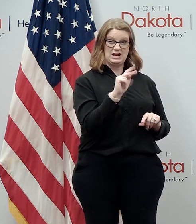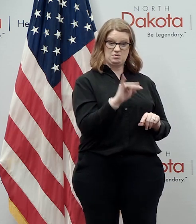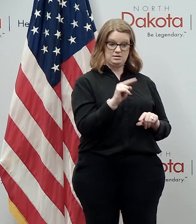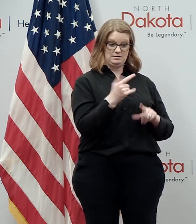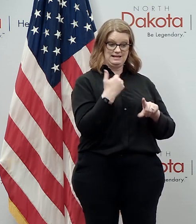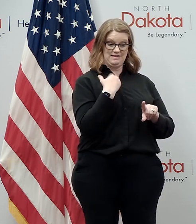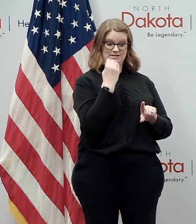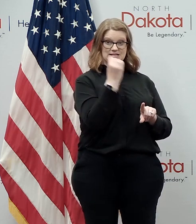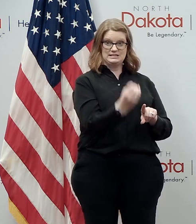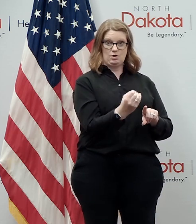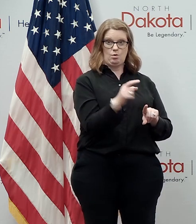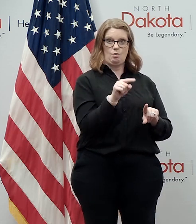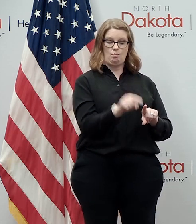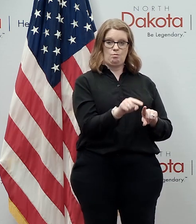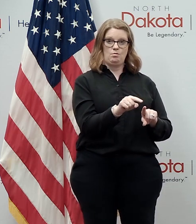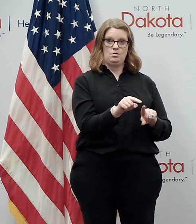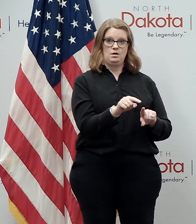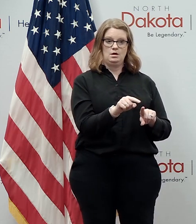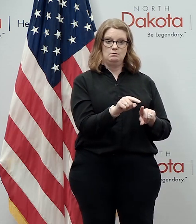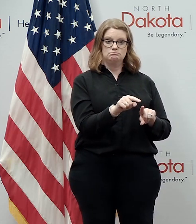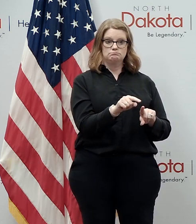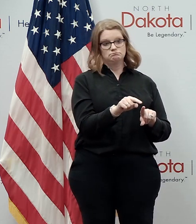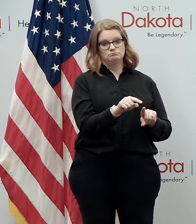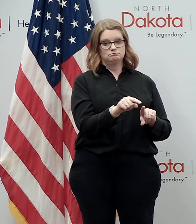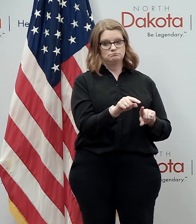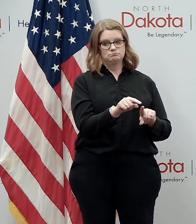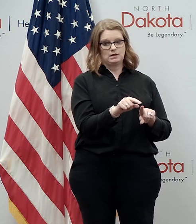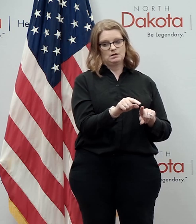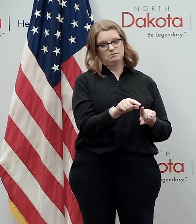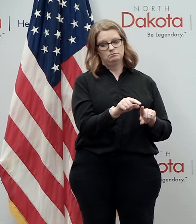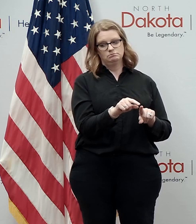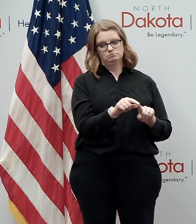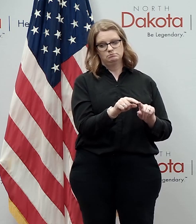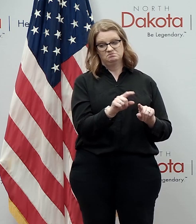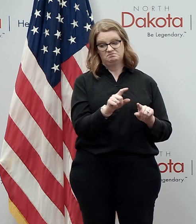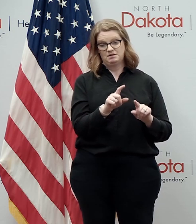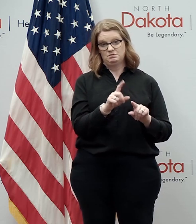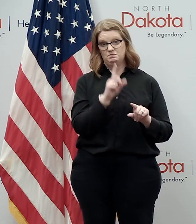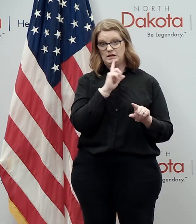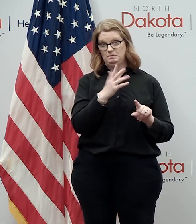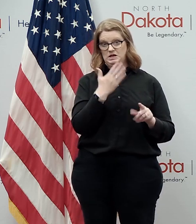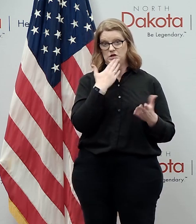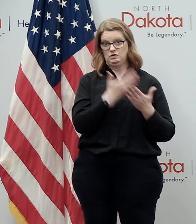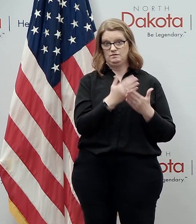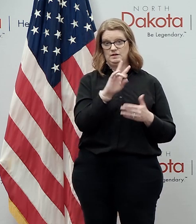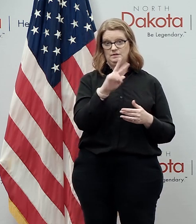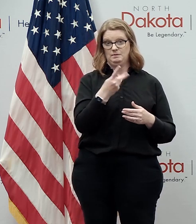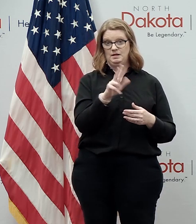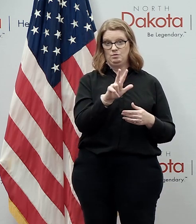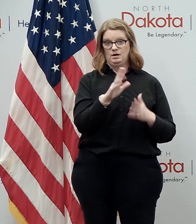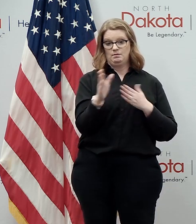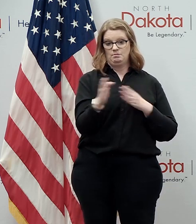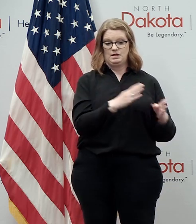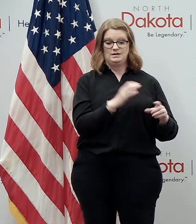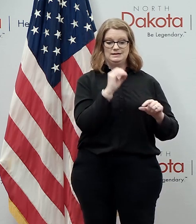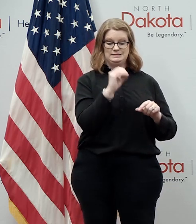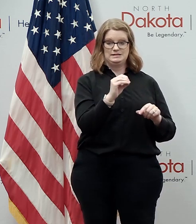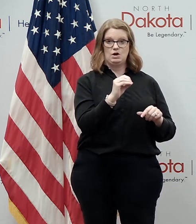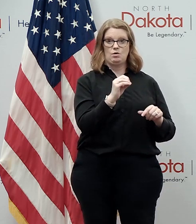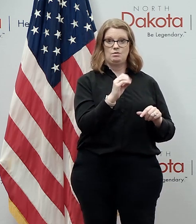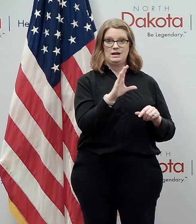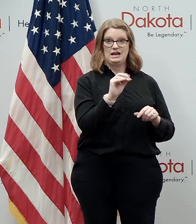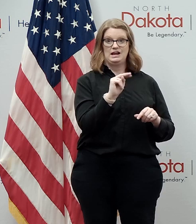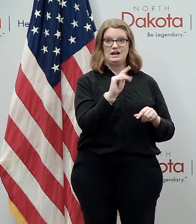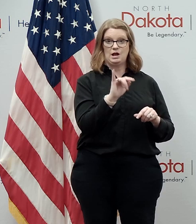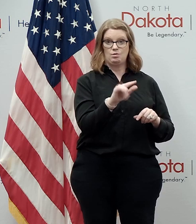position uh relative to uh certainly that the vp3 plan because that gating would be you know zero prevalence in a county